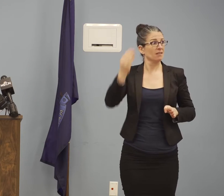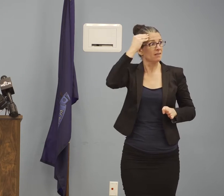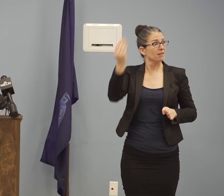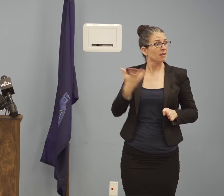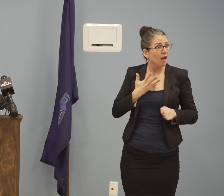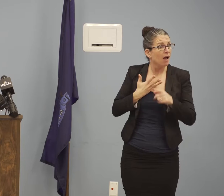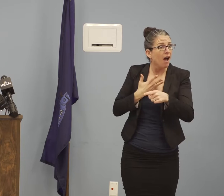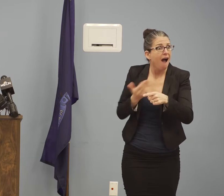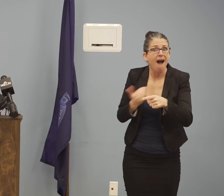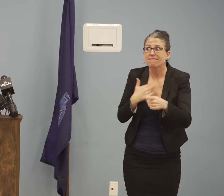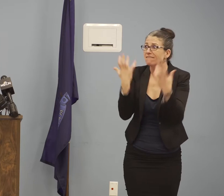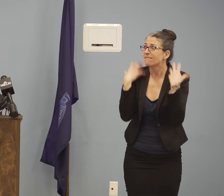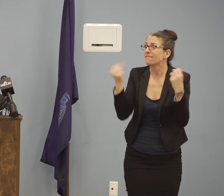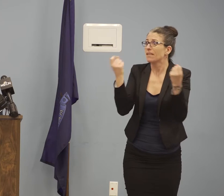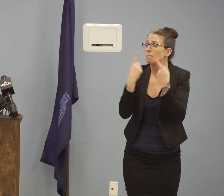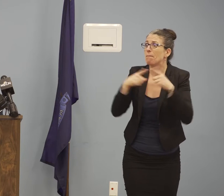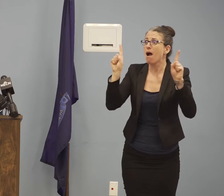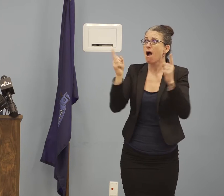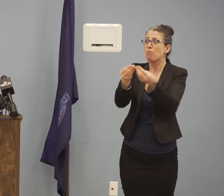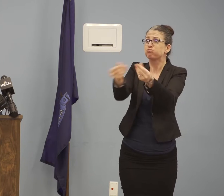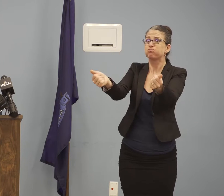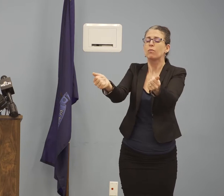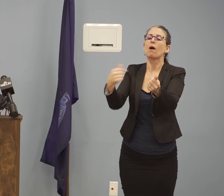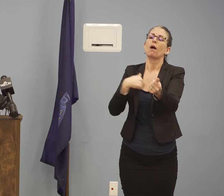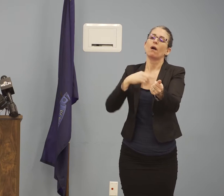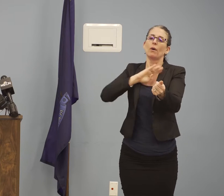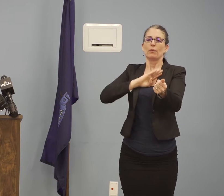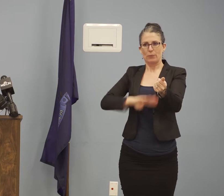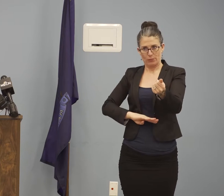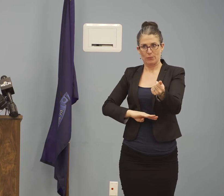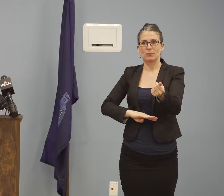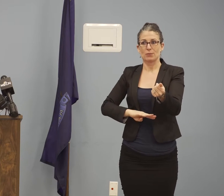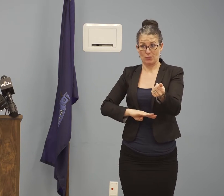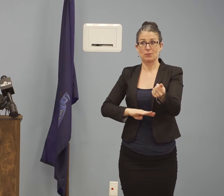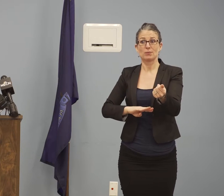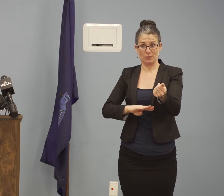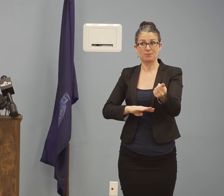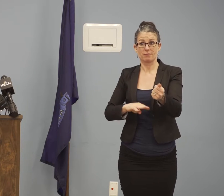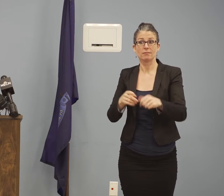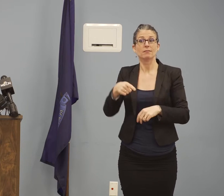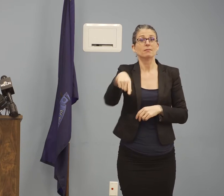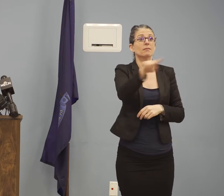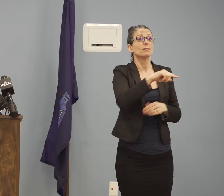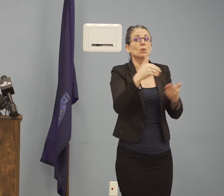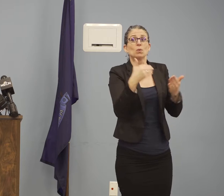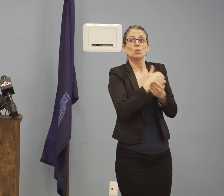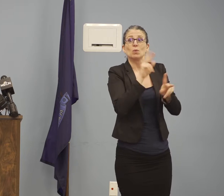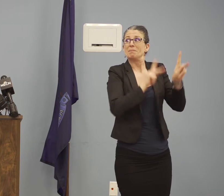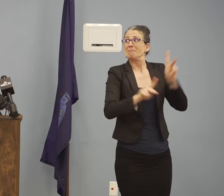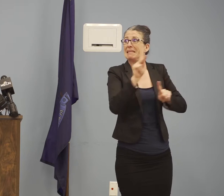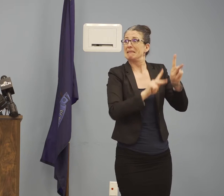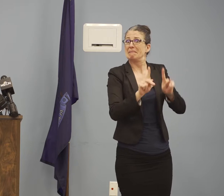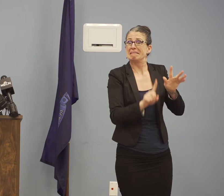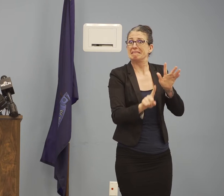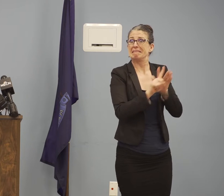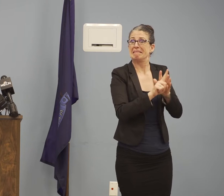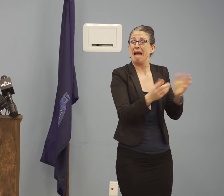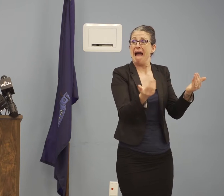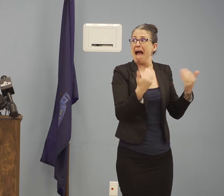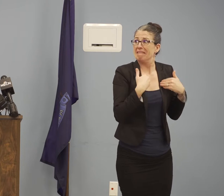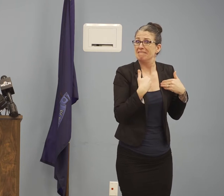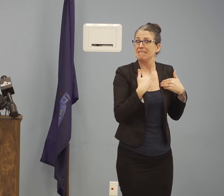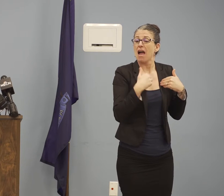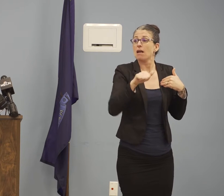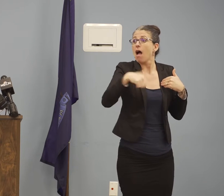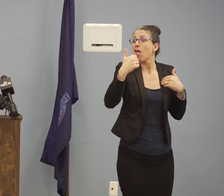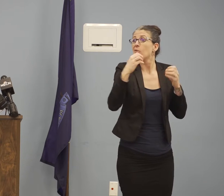in light of these new cases and those anticipated, those expected to come, I'm taking more aggressive action